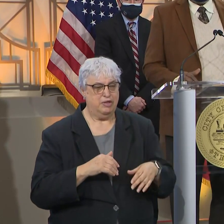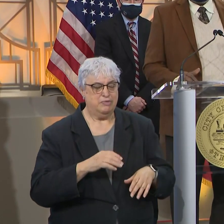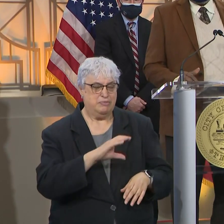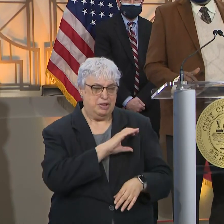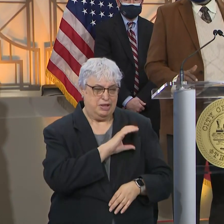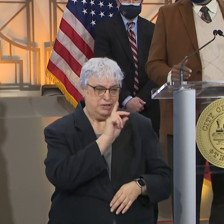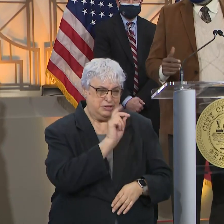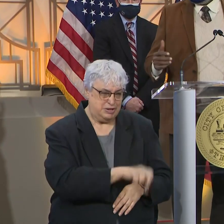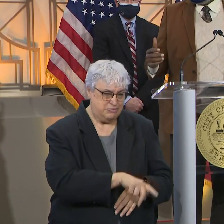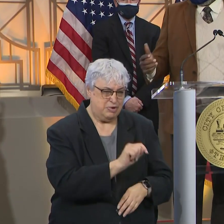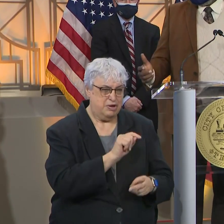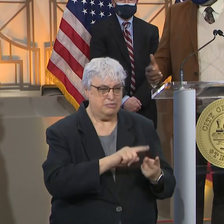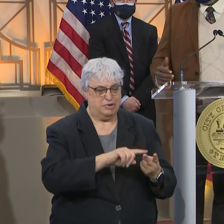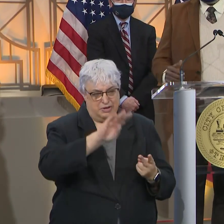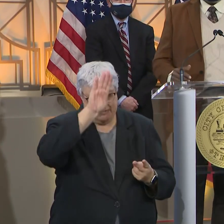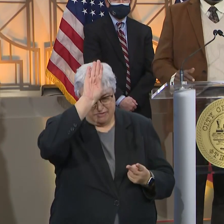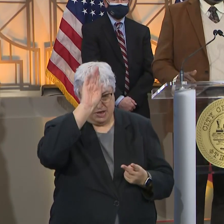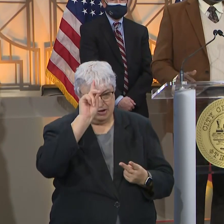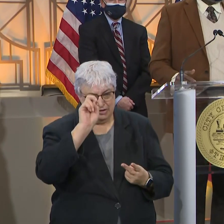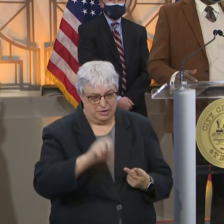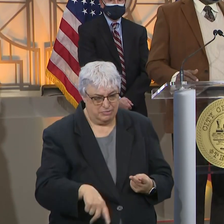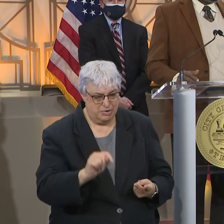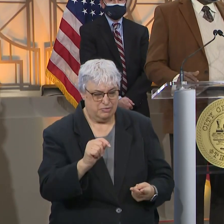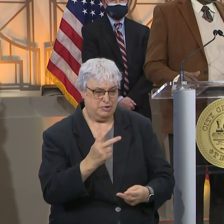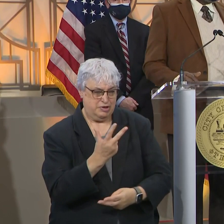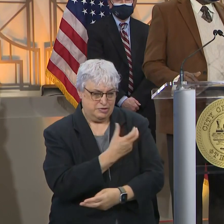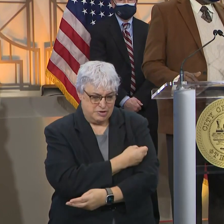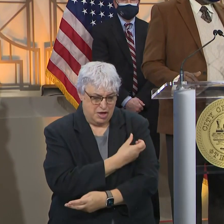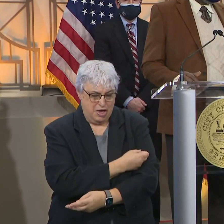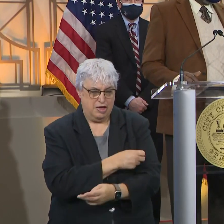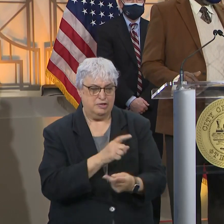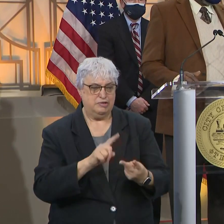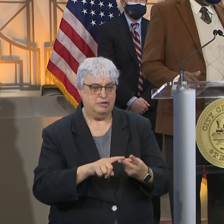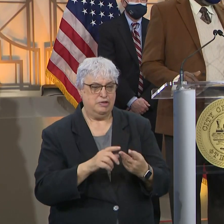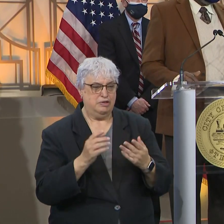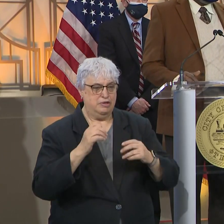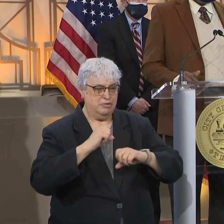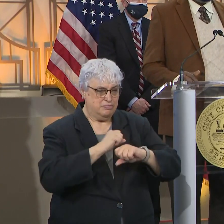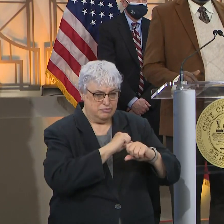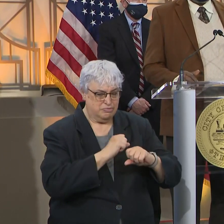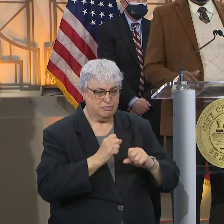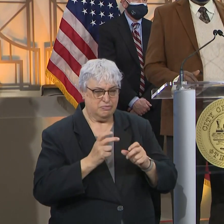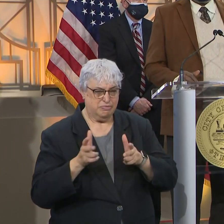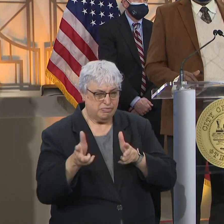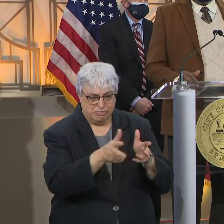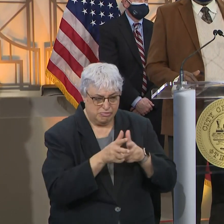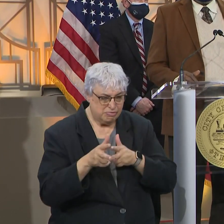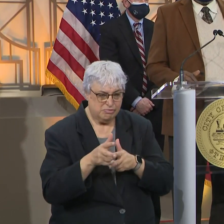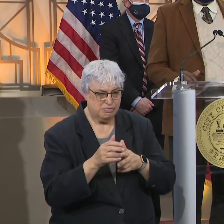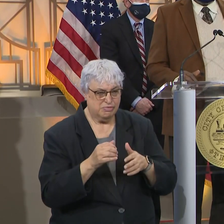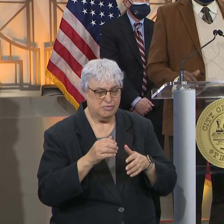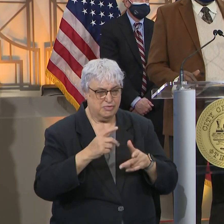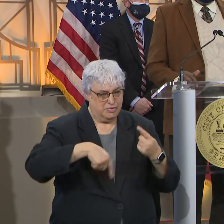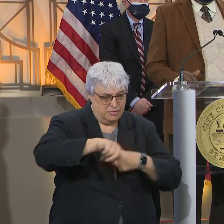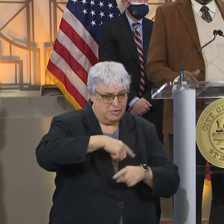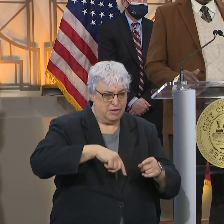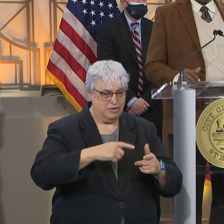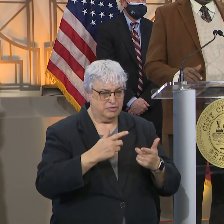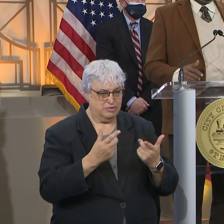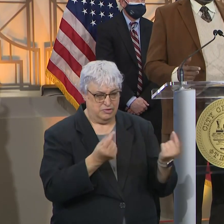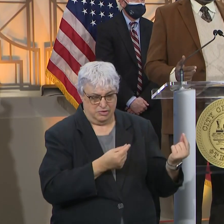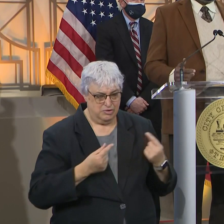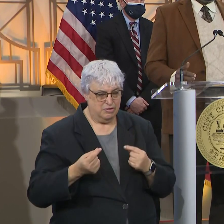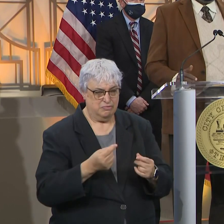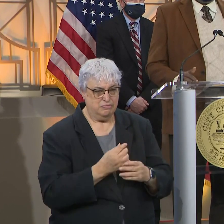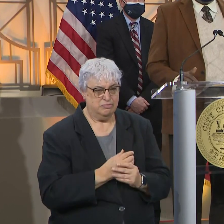were very instrumental in administering vaccines and working out logistics from the police department standpoint. It was